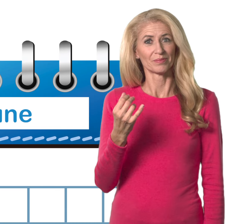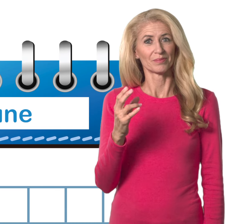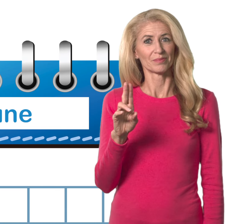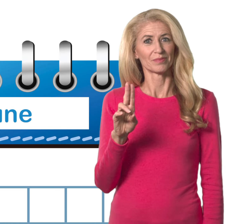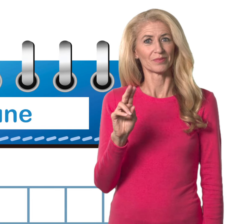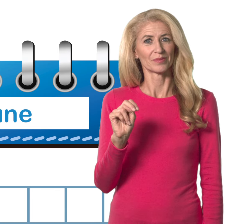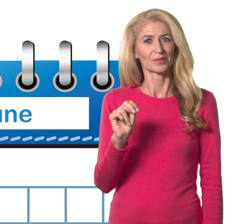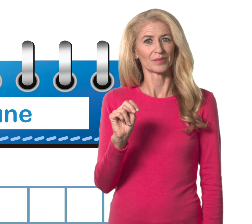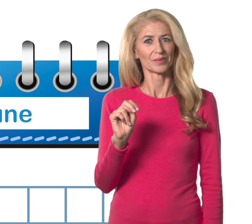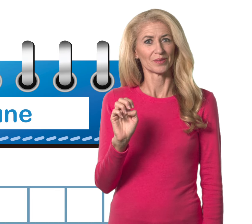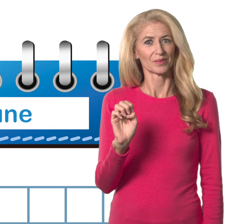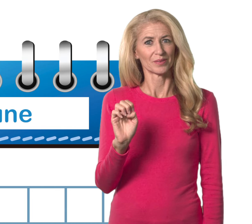June